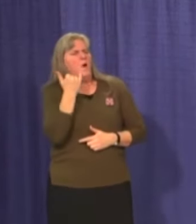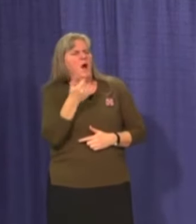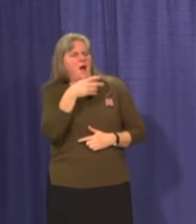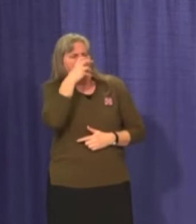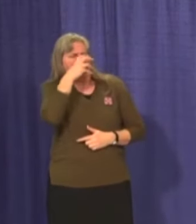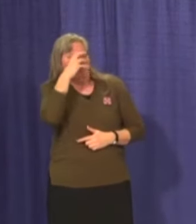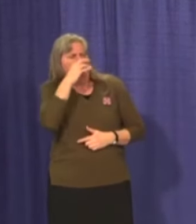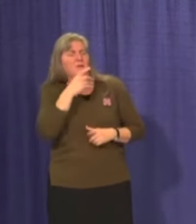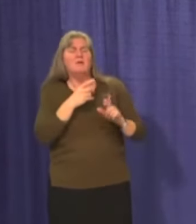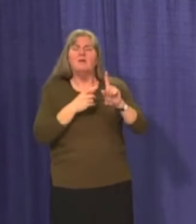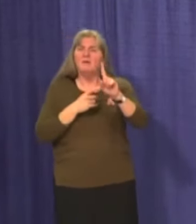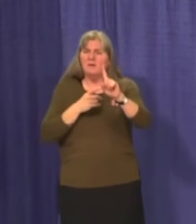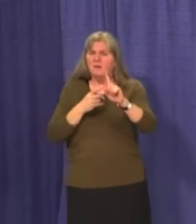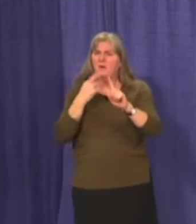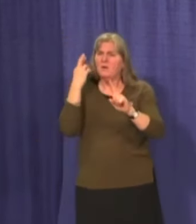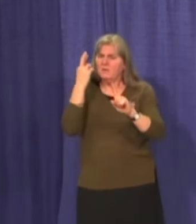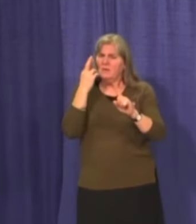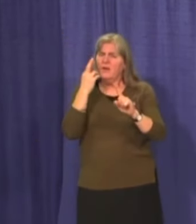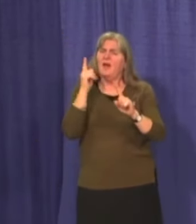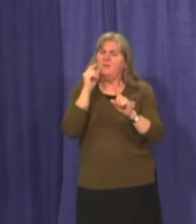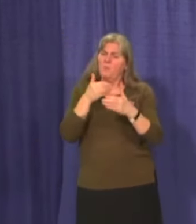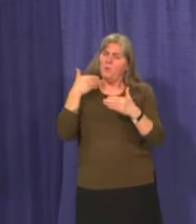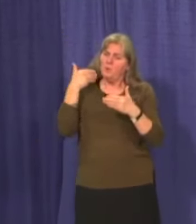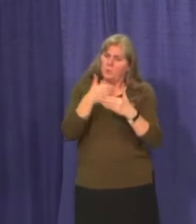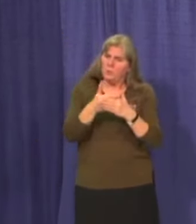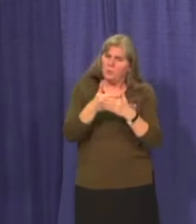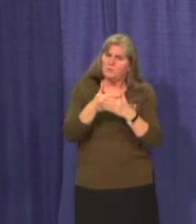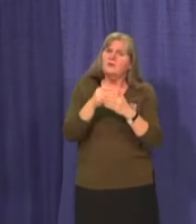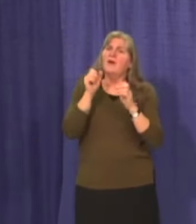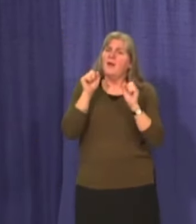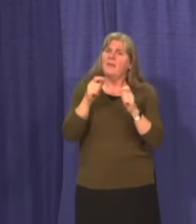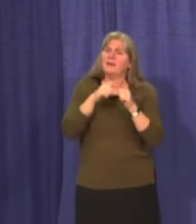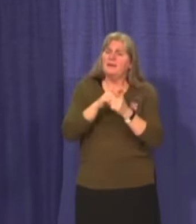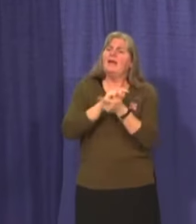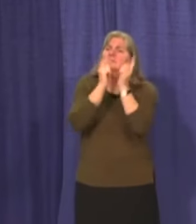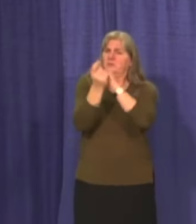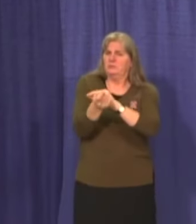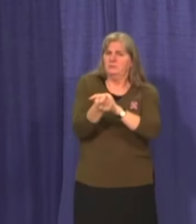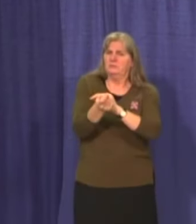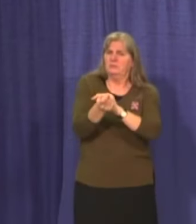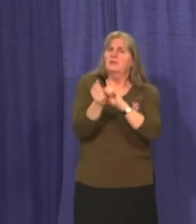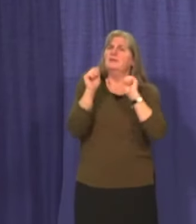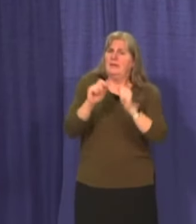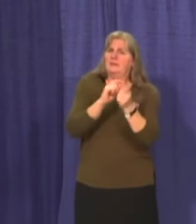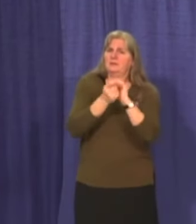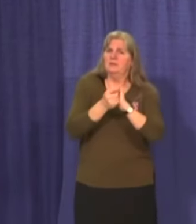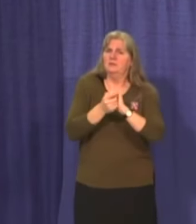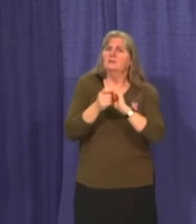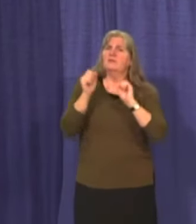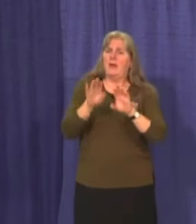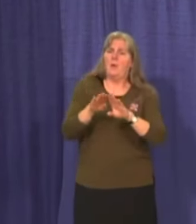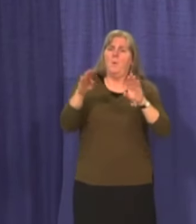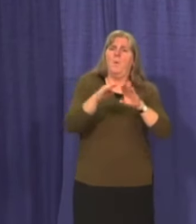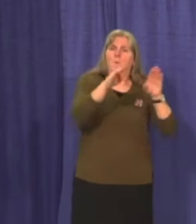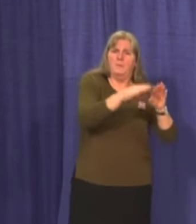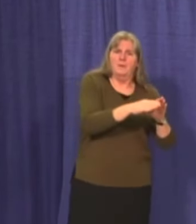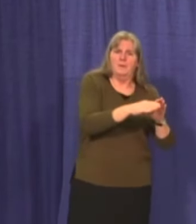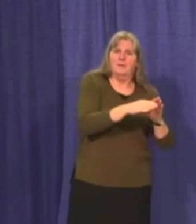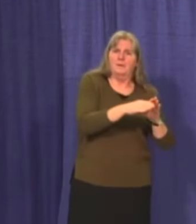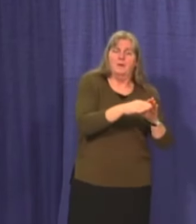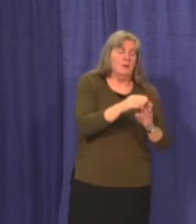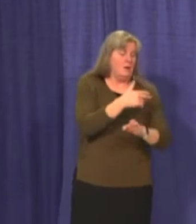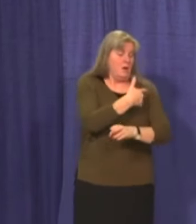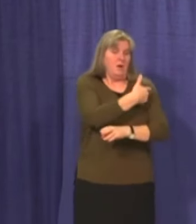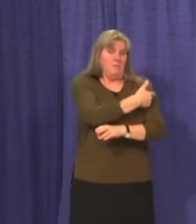it gets us closer to where we need to be so that things can change. We do know that that vaccine is a